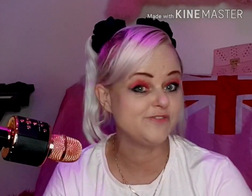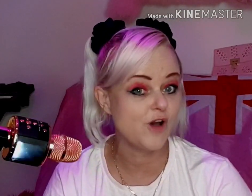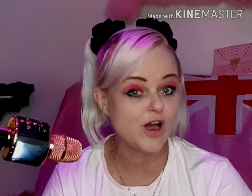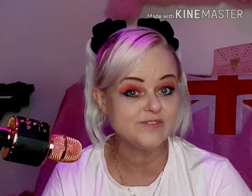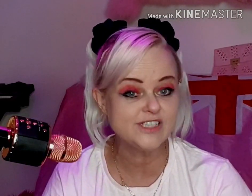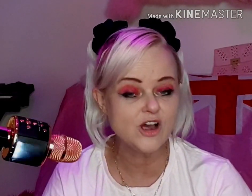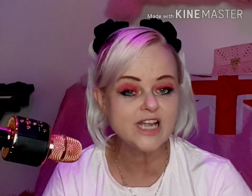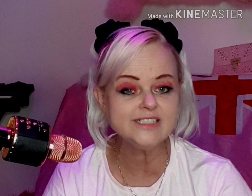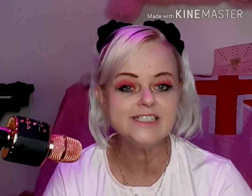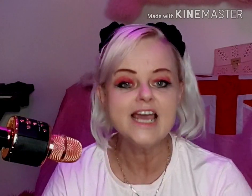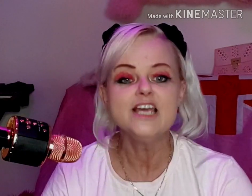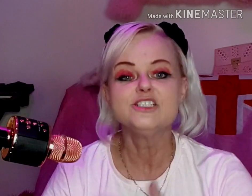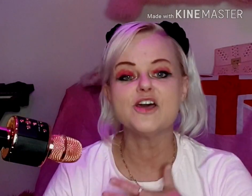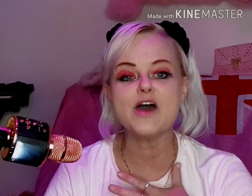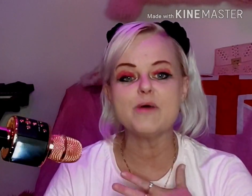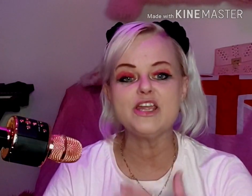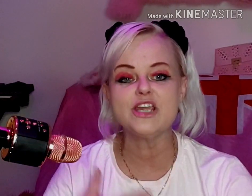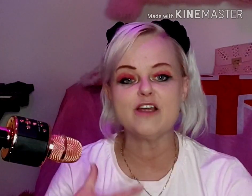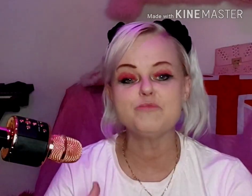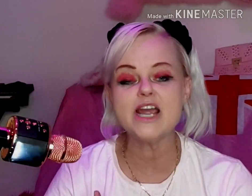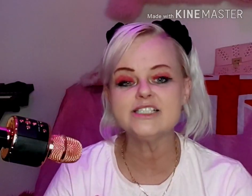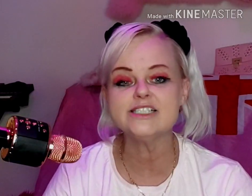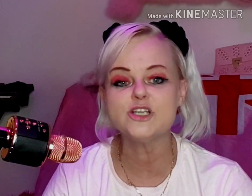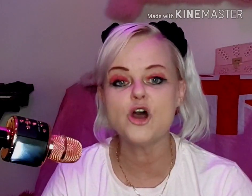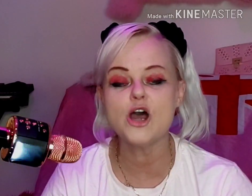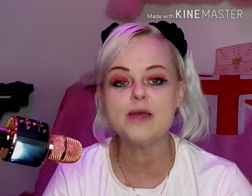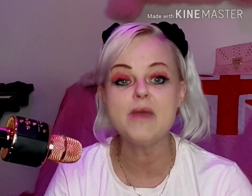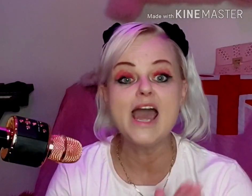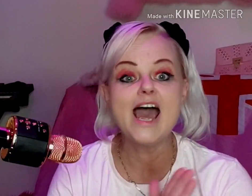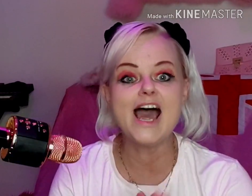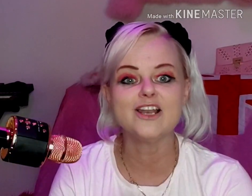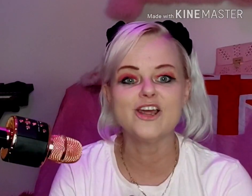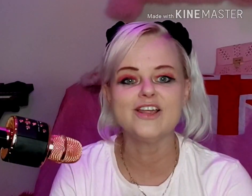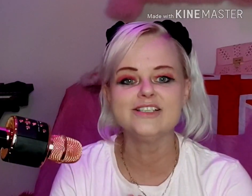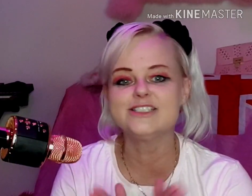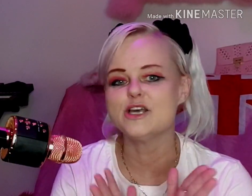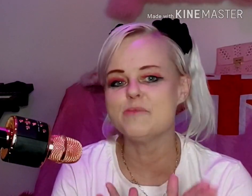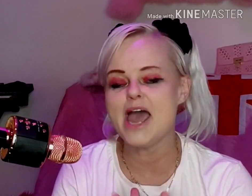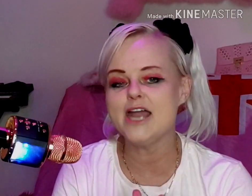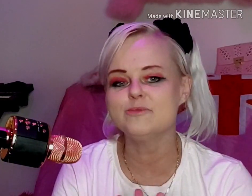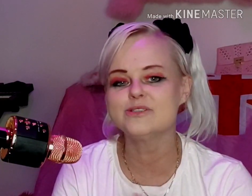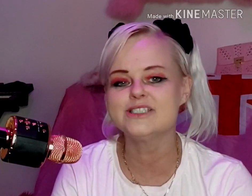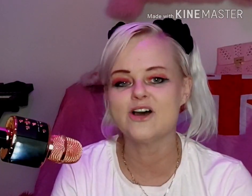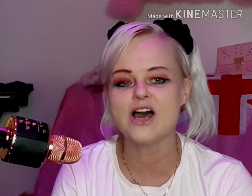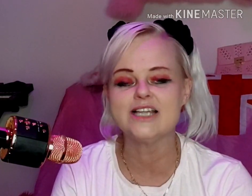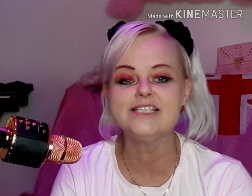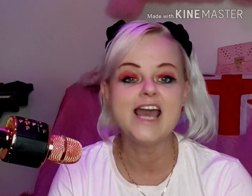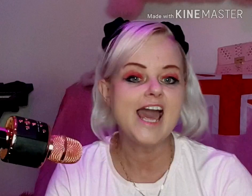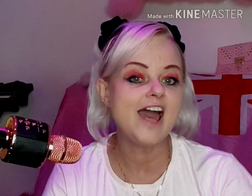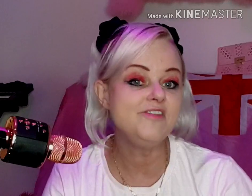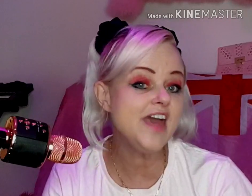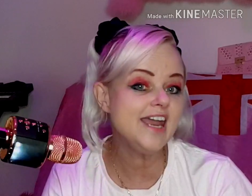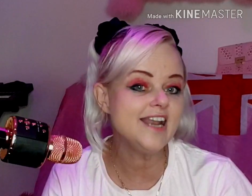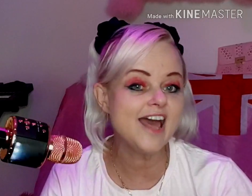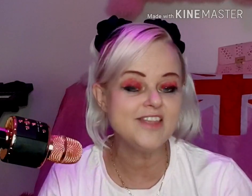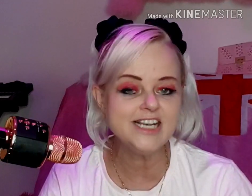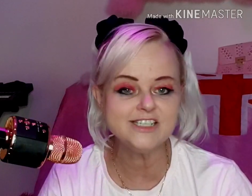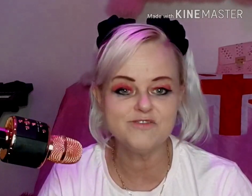five signs so that way you can have practice time and learn some animal signs and then at the end of the